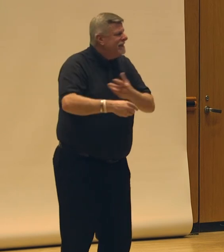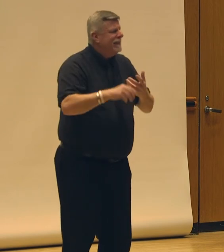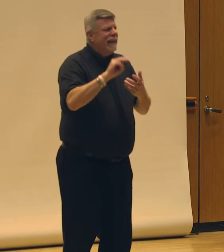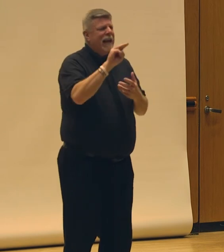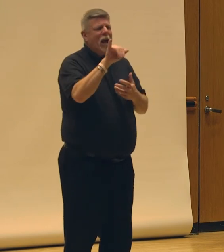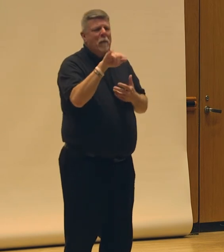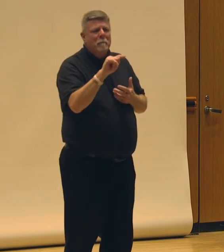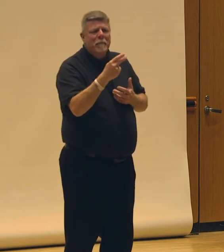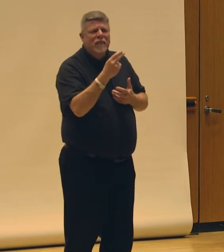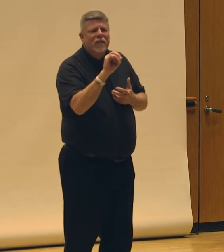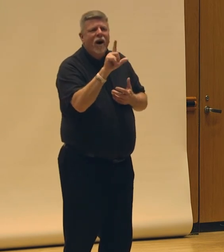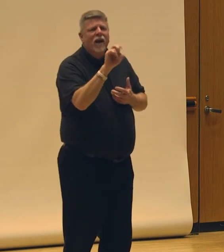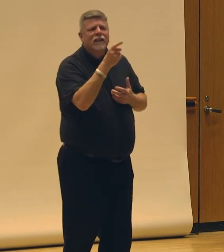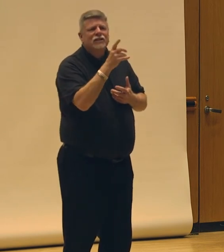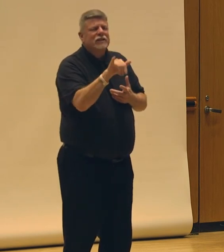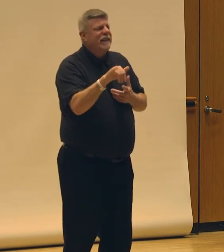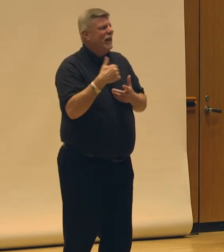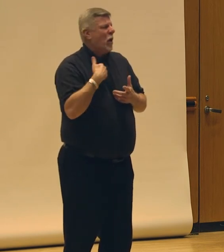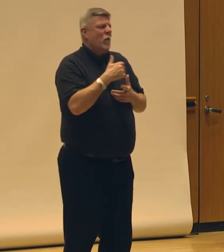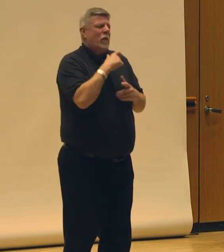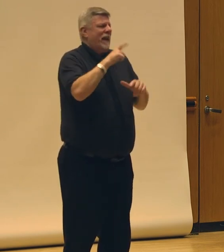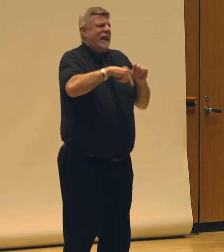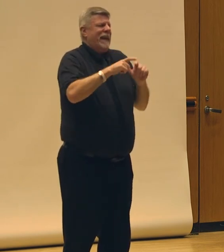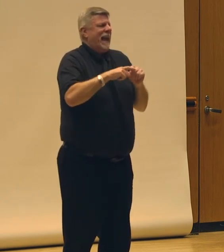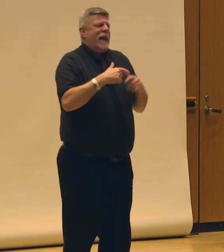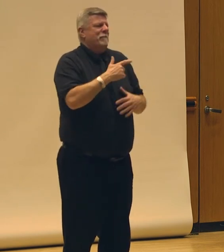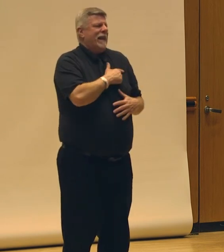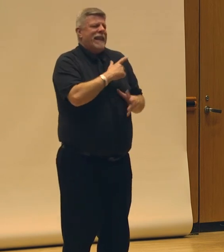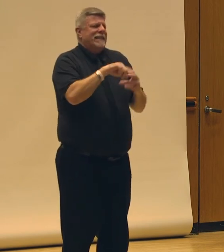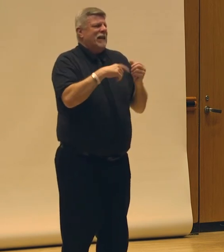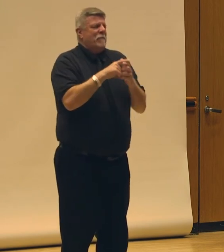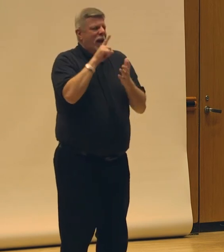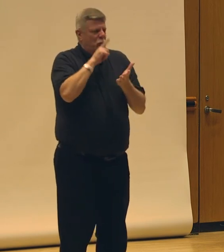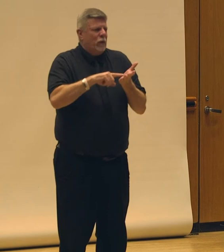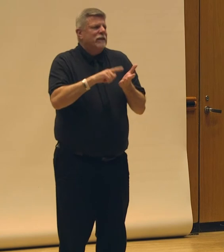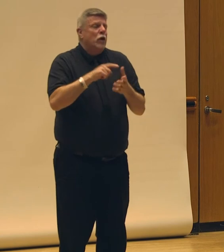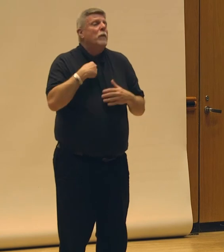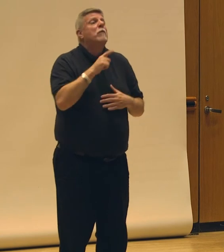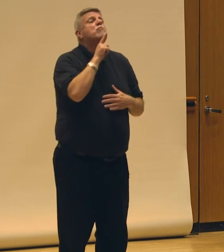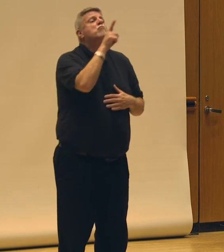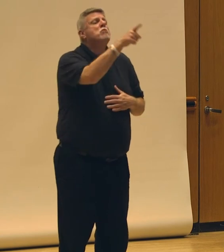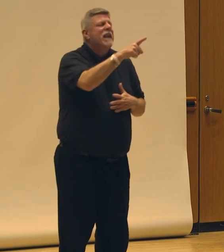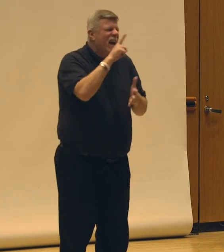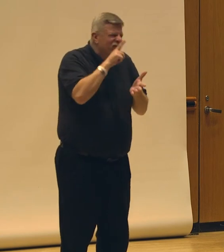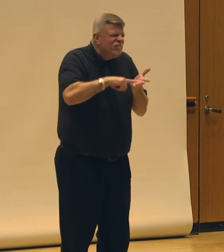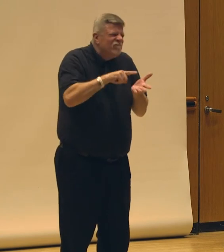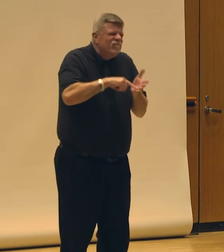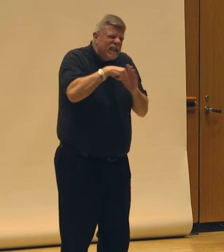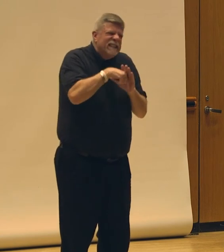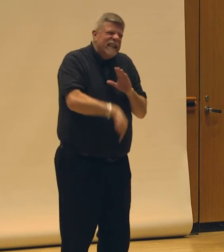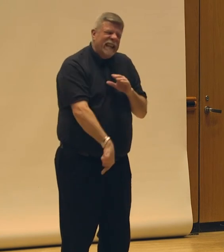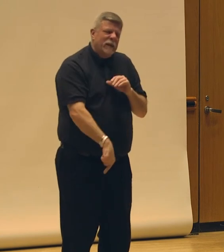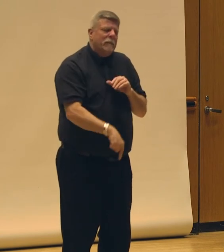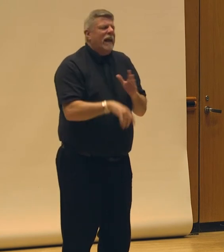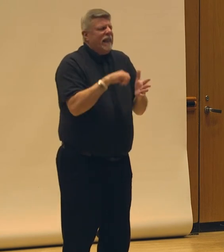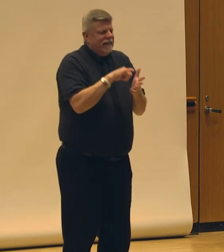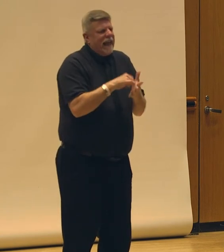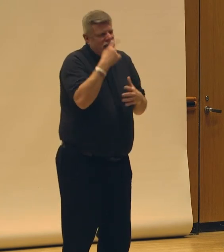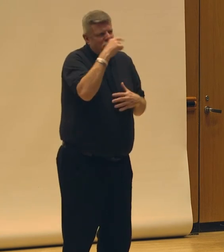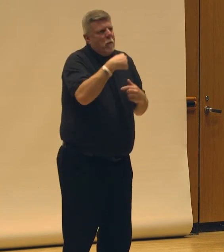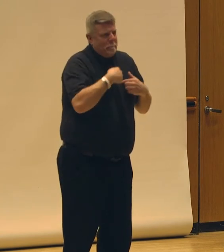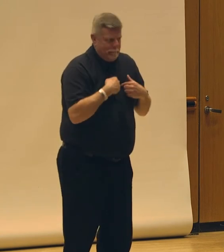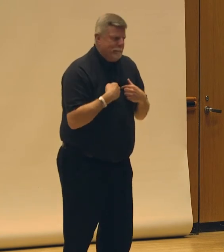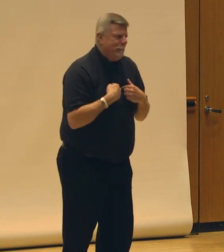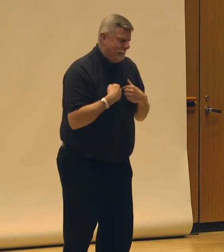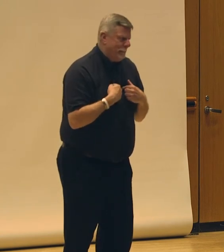era where we can't be lazy about that research. We have to really dig deep. So for me, that's part of that. There's so much more,